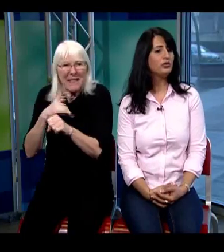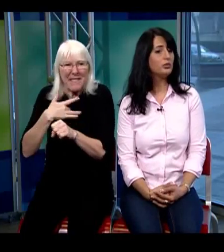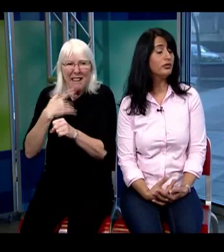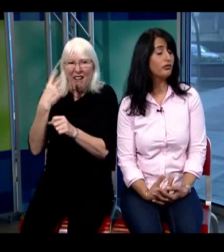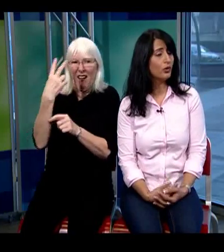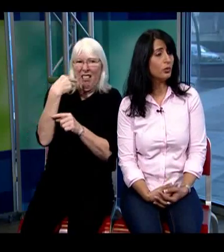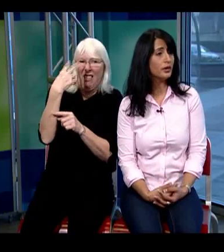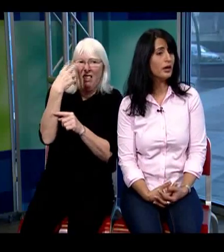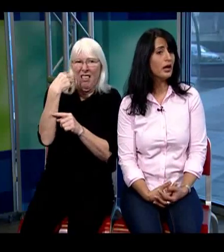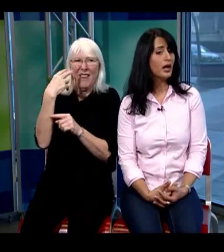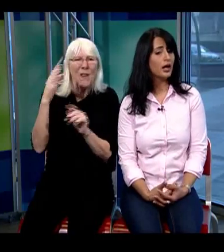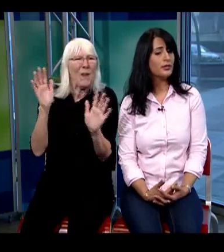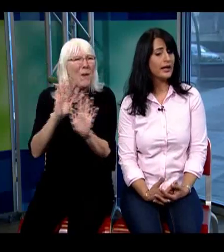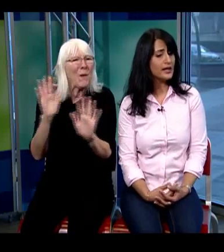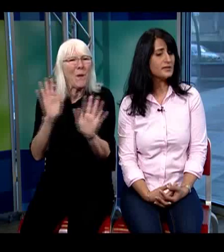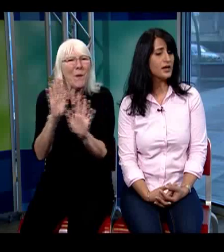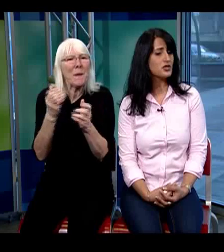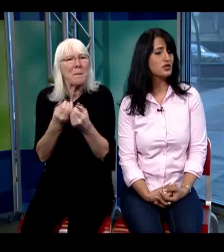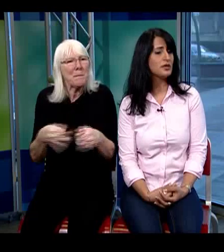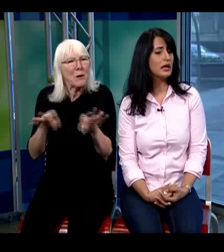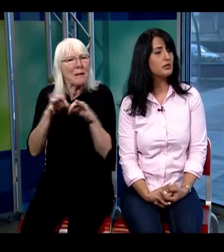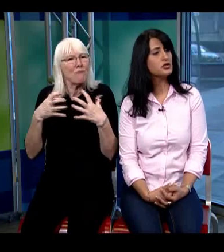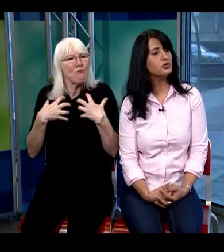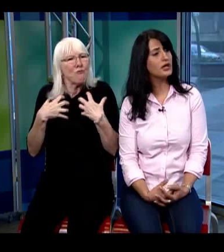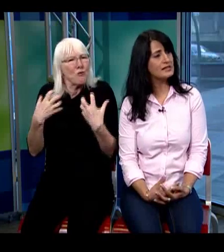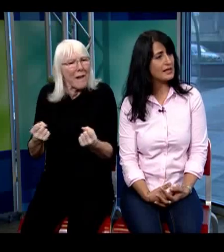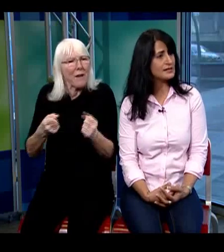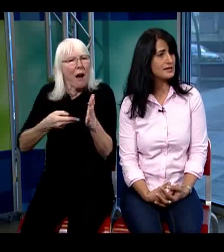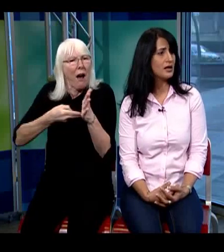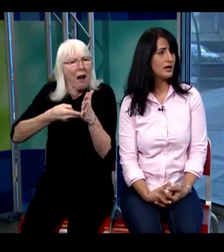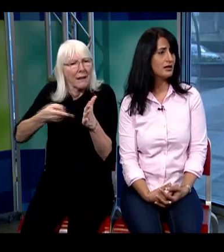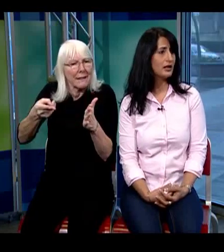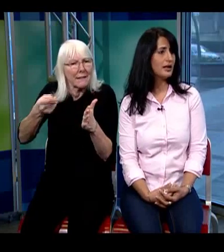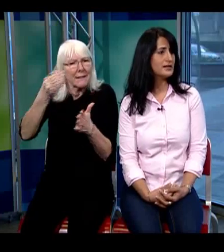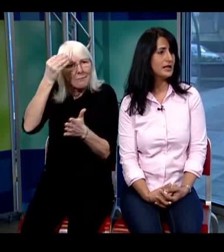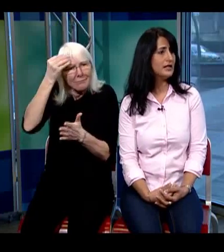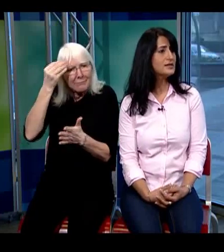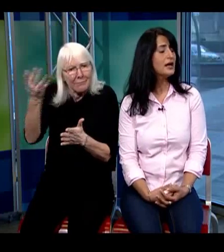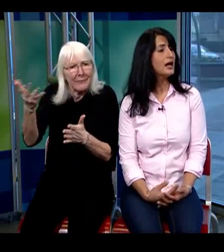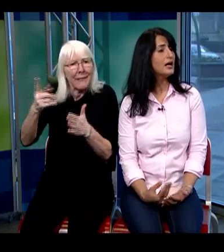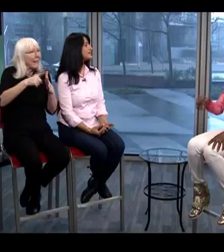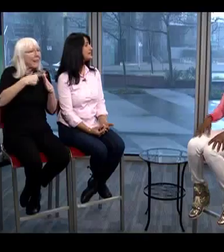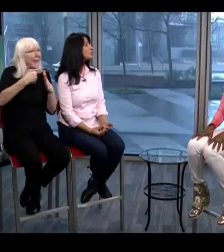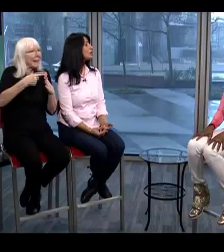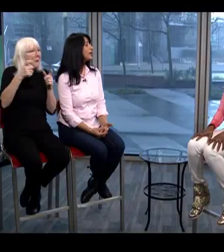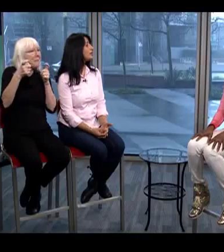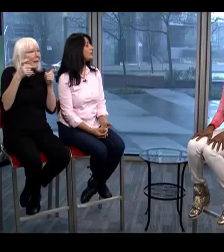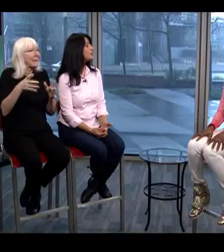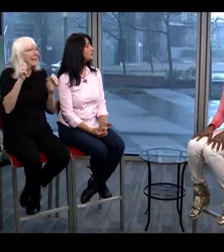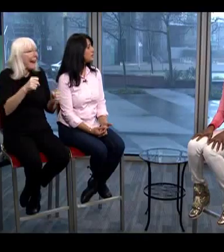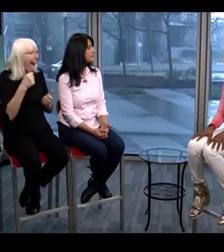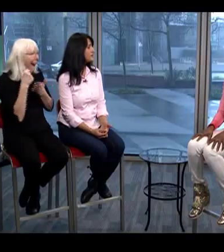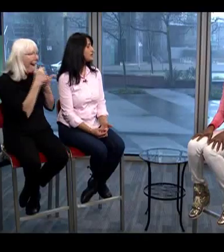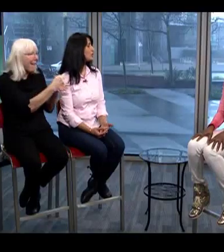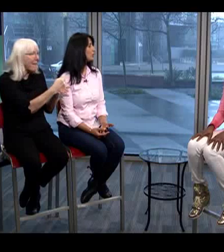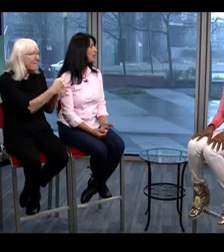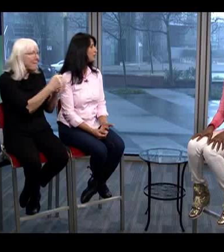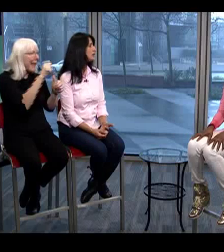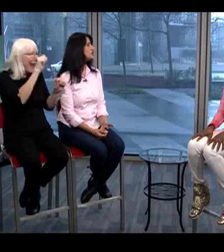moving forward the case manager should be able to assess the client's needs assess what kind of services or accommodations